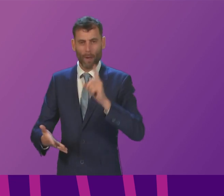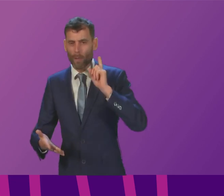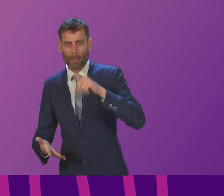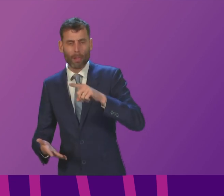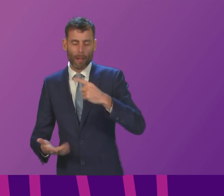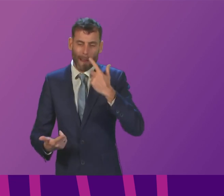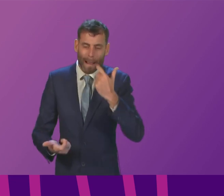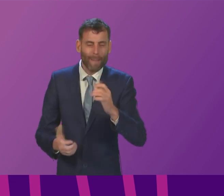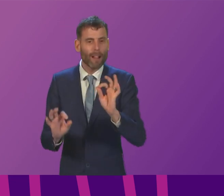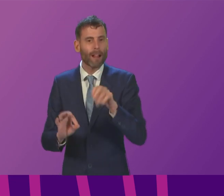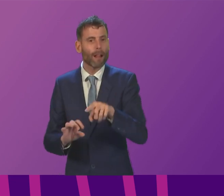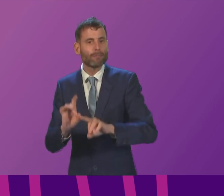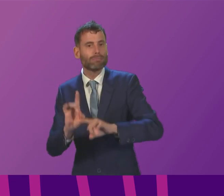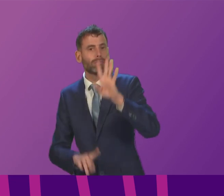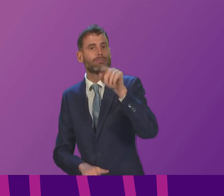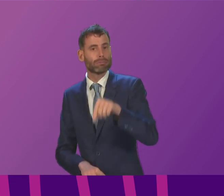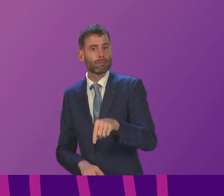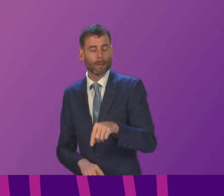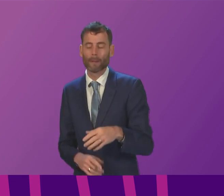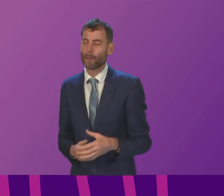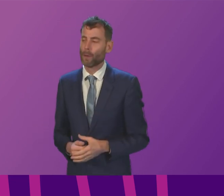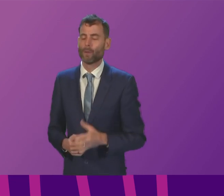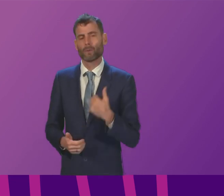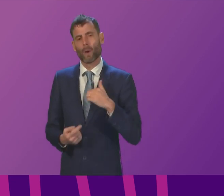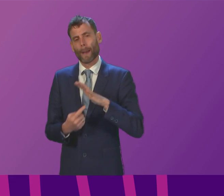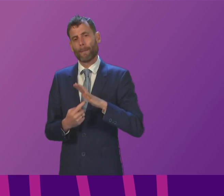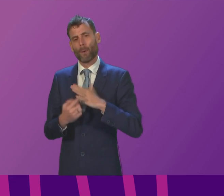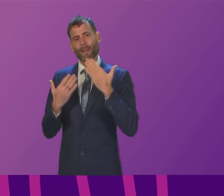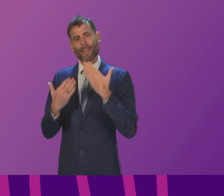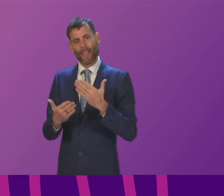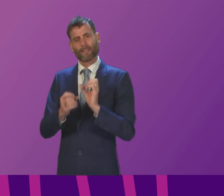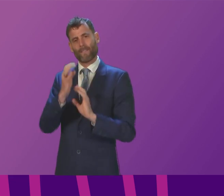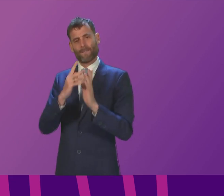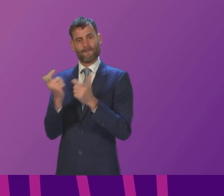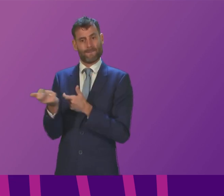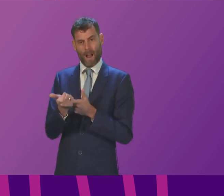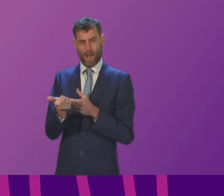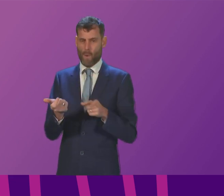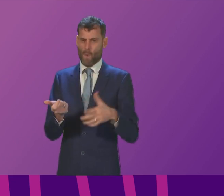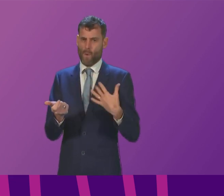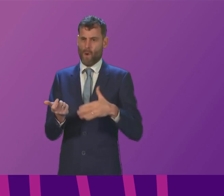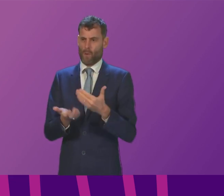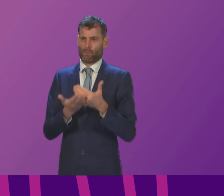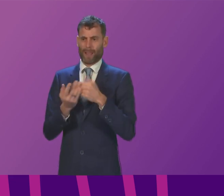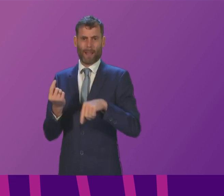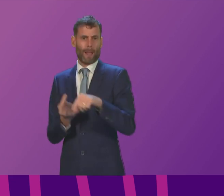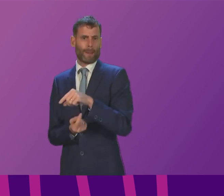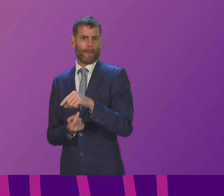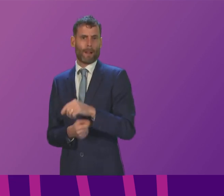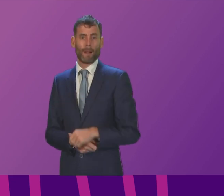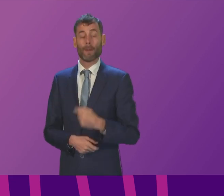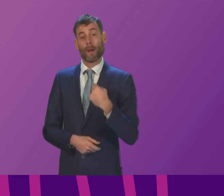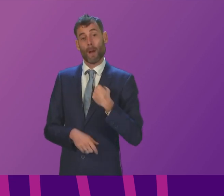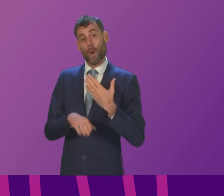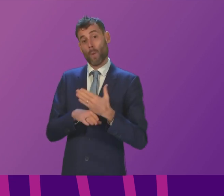which terrorises communities at this time of the year and we thank the Fire and Rescue Service for protecting our communities but as part of my casework in